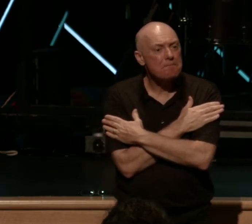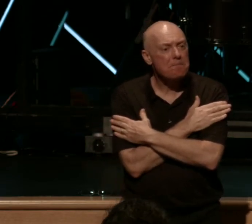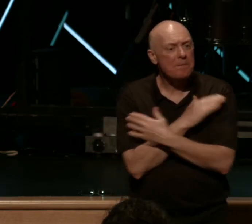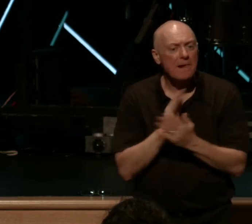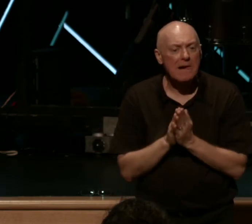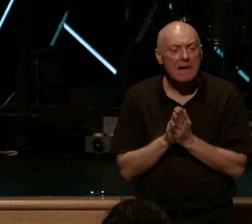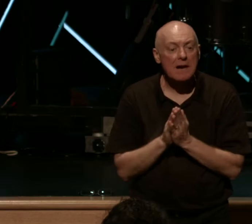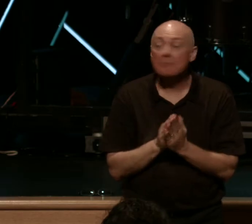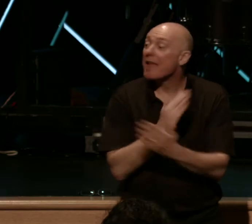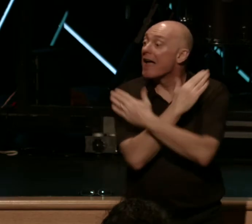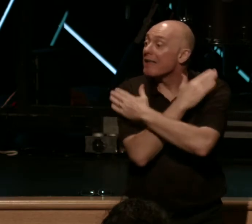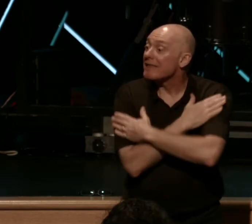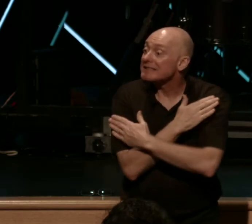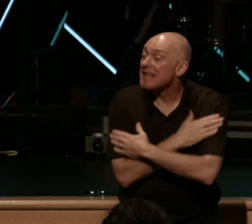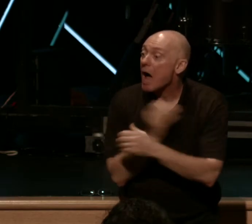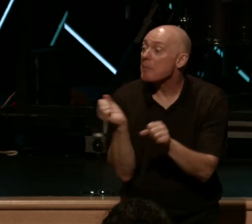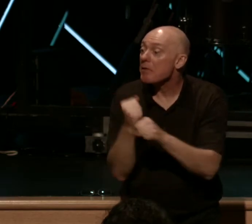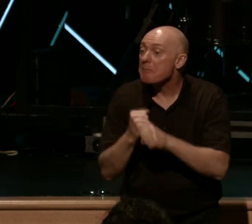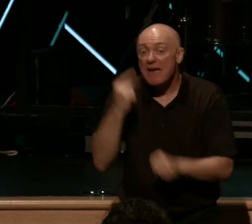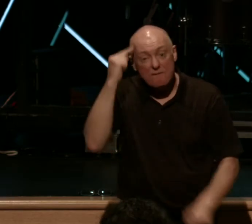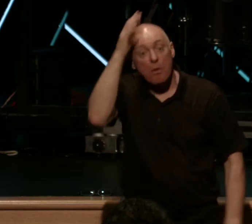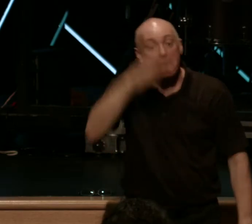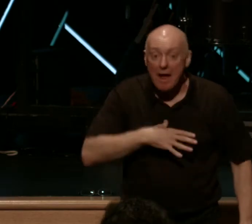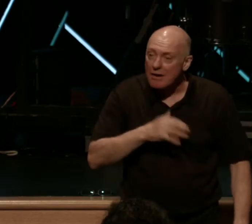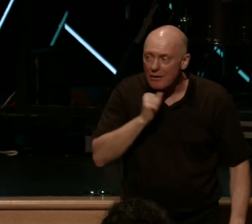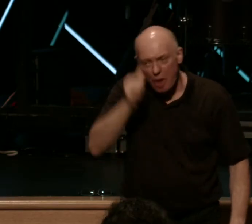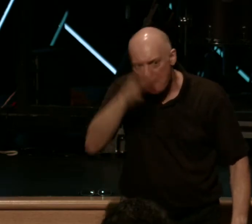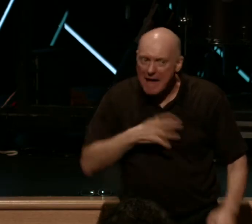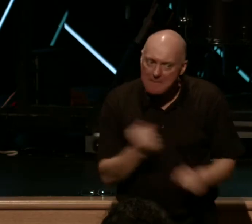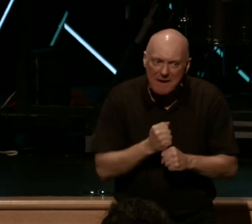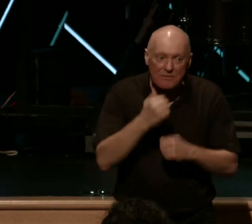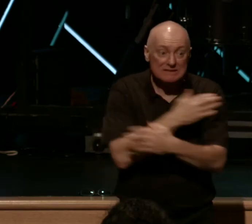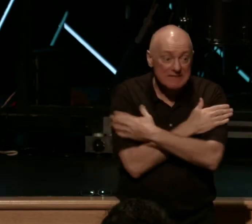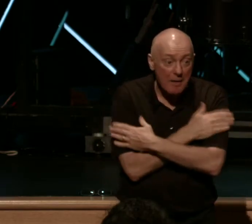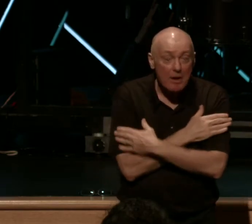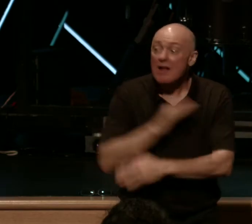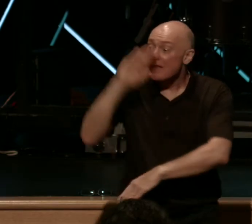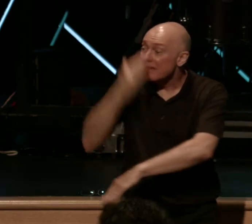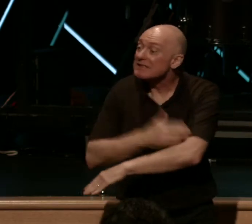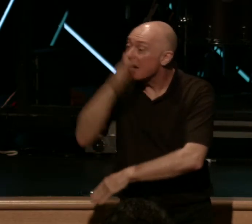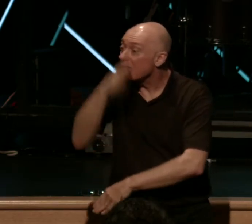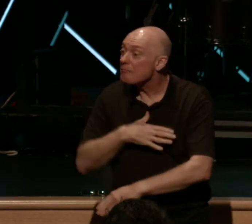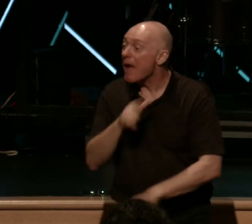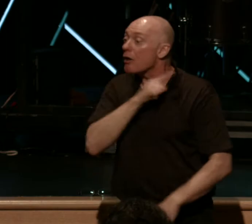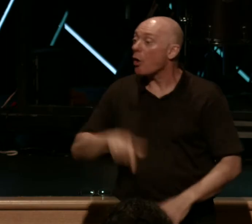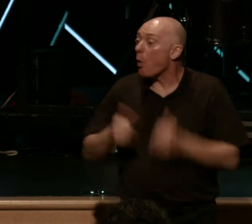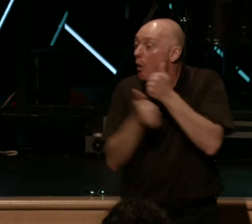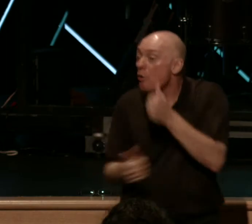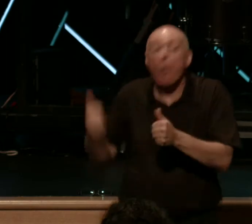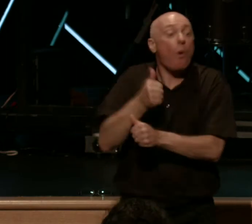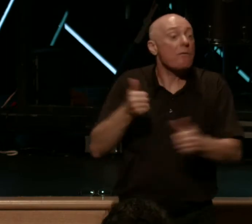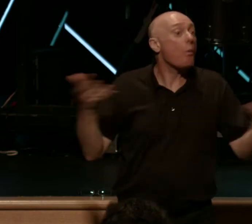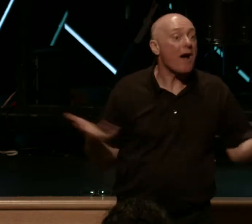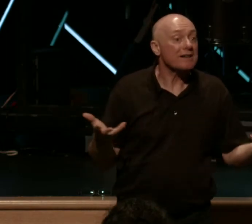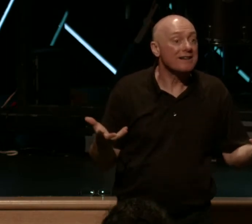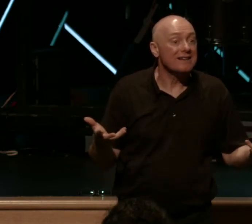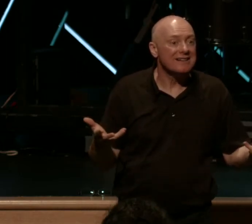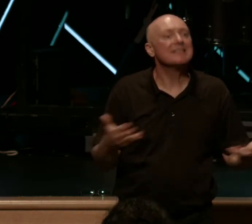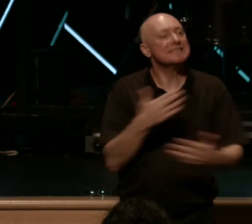The Sabbath was made for man and not man for Sabbath. So then the Son of Man is even Lord over what? I love